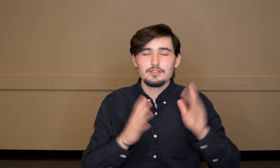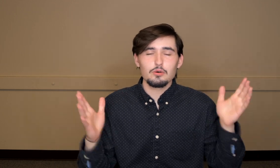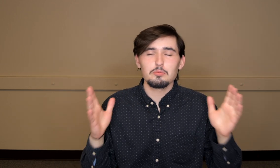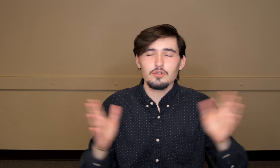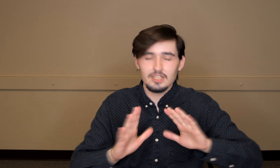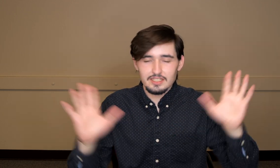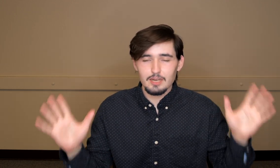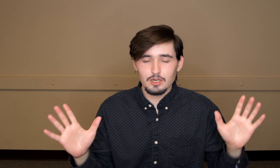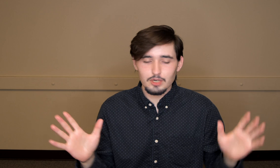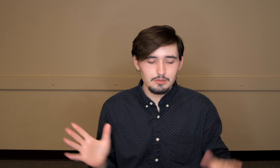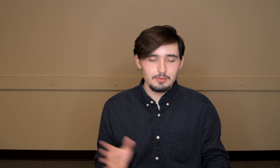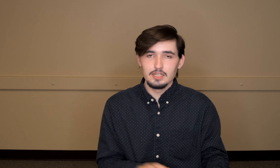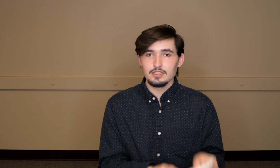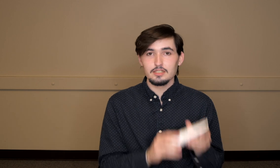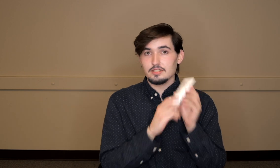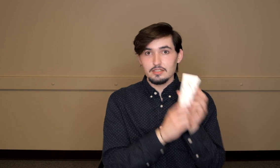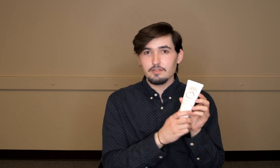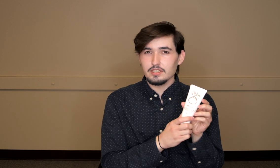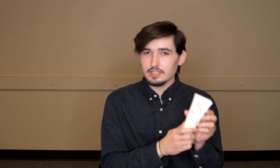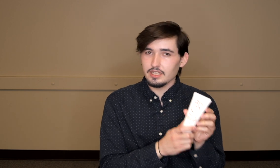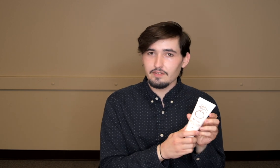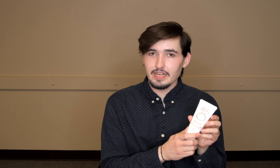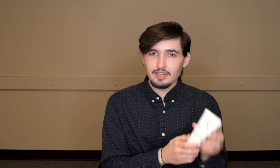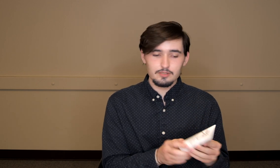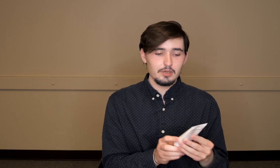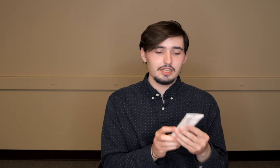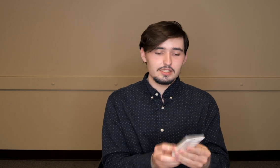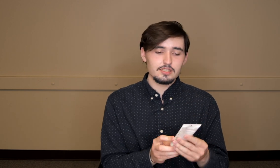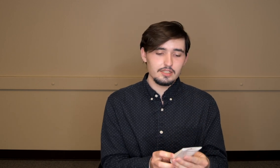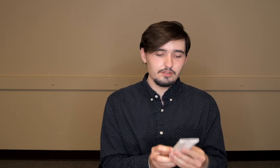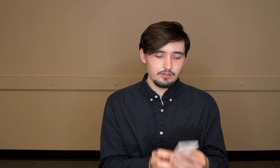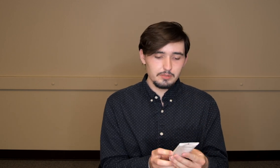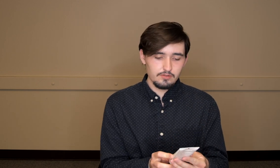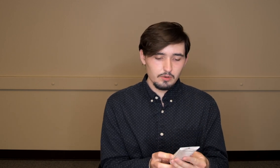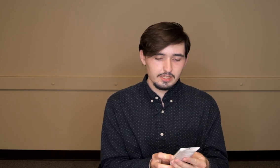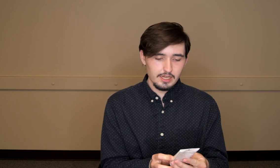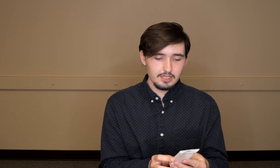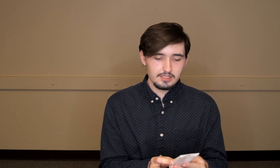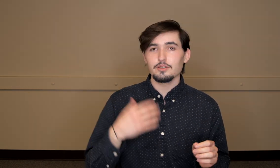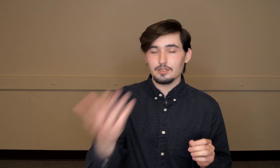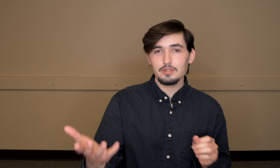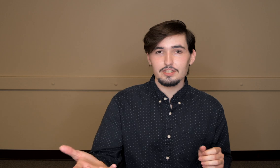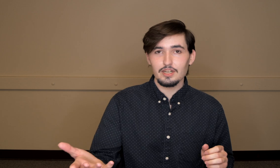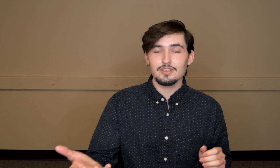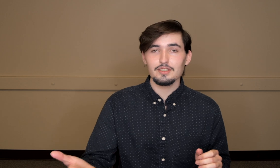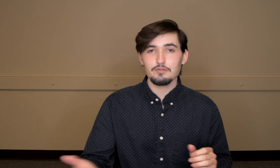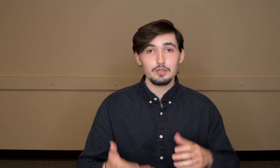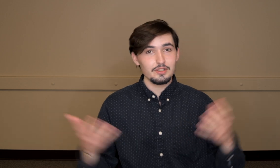just horrible. That's the eyebrow problem. This definitely doesn't have that but it does leave a little bit of a white cast. You can be the judge of what you